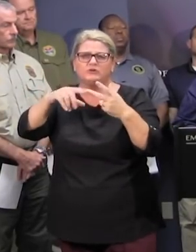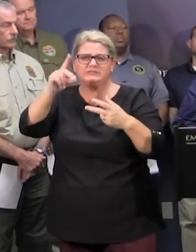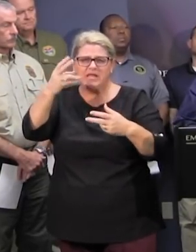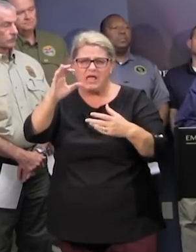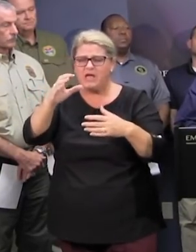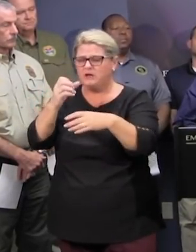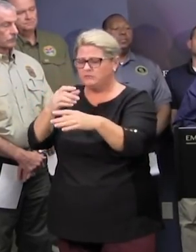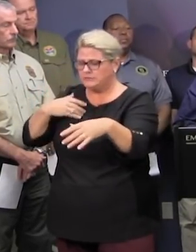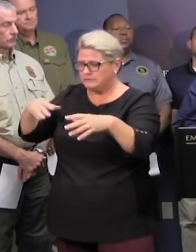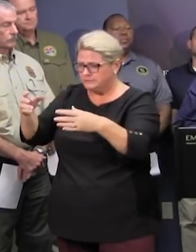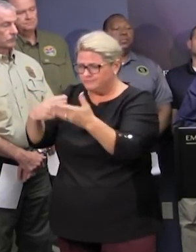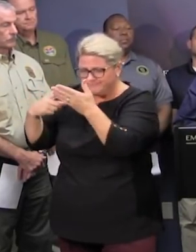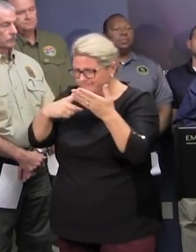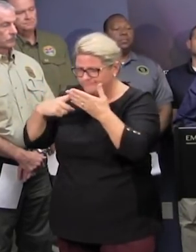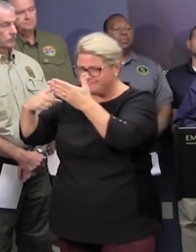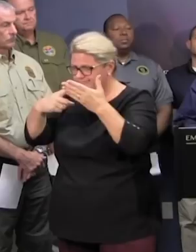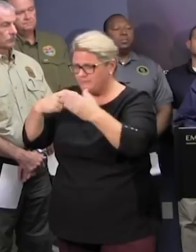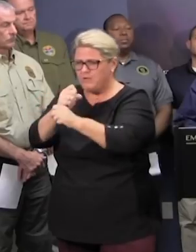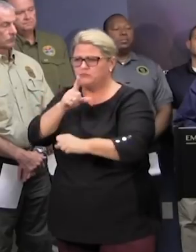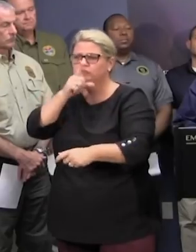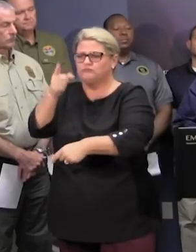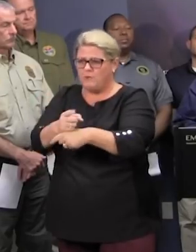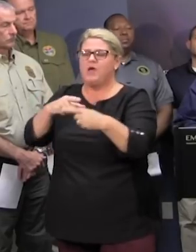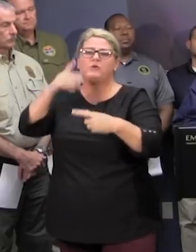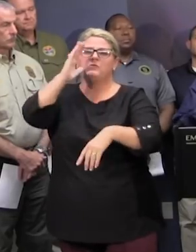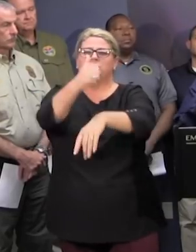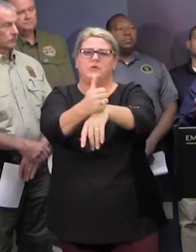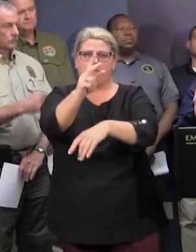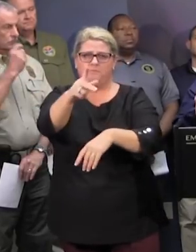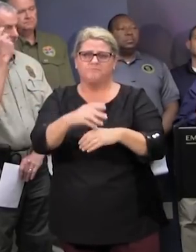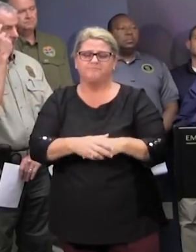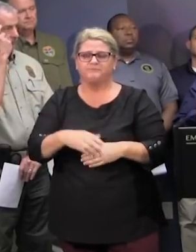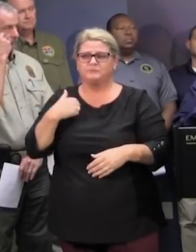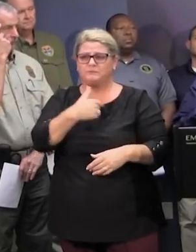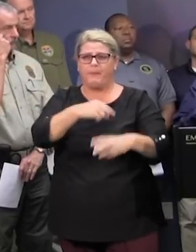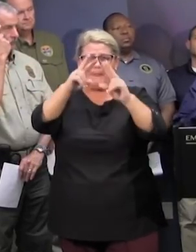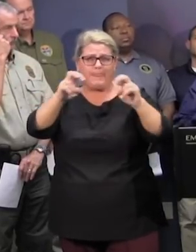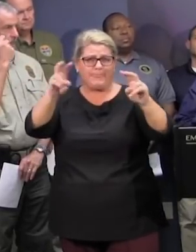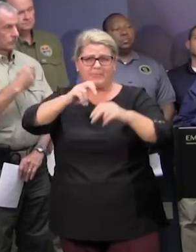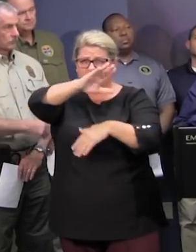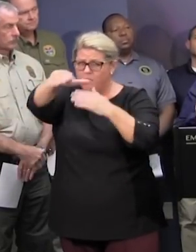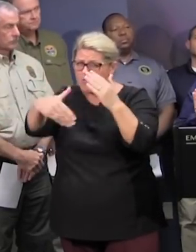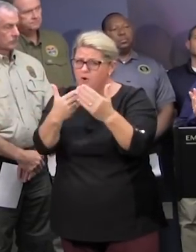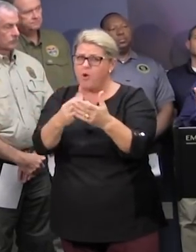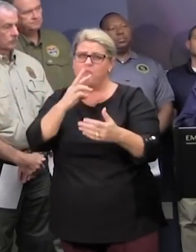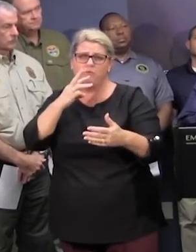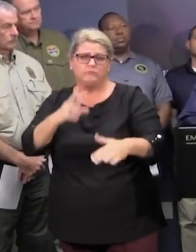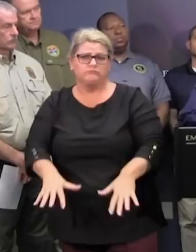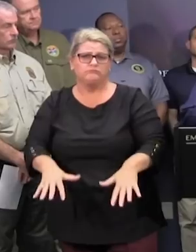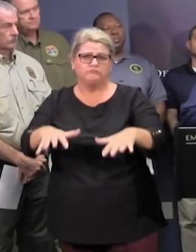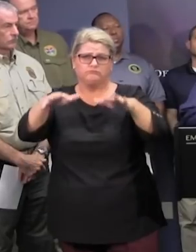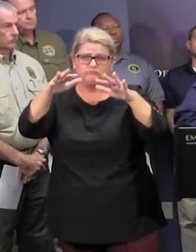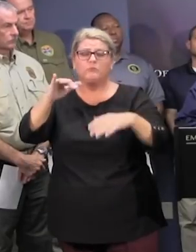look at all these items going forward we also continue to analyze the impacts of these flood waters as you